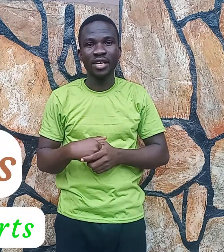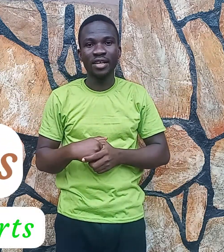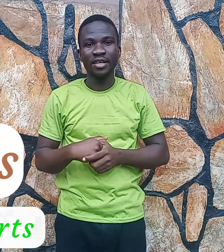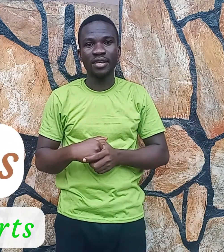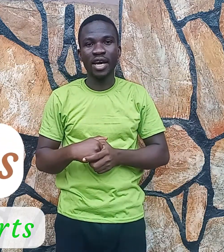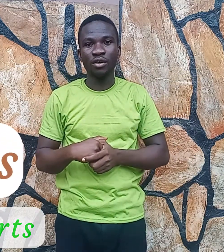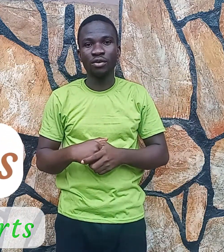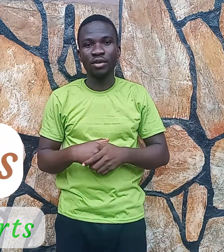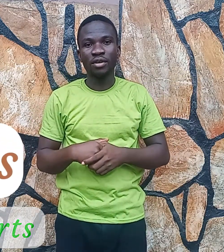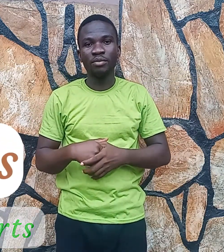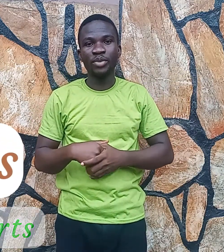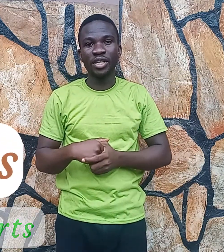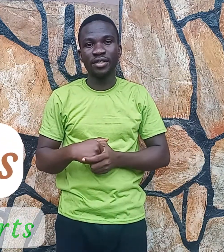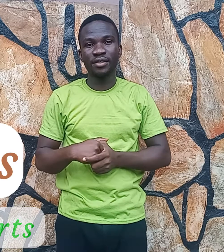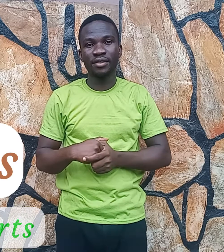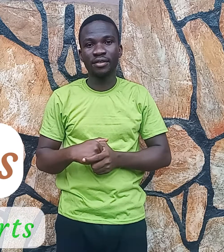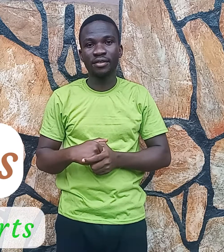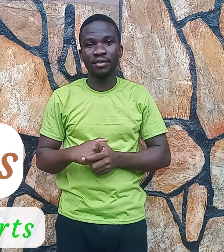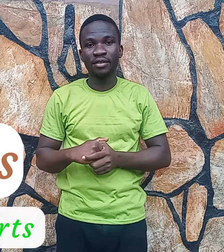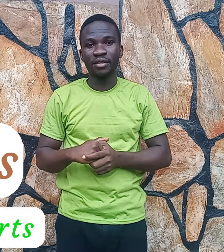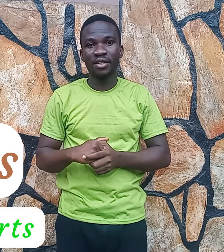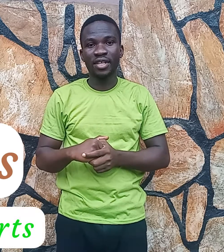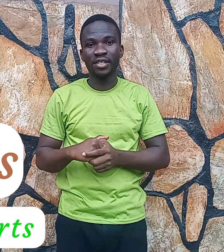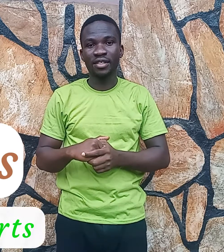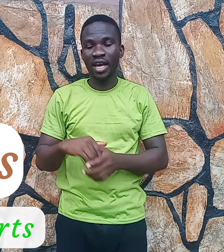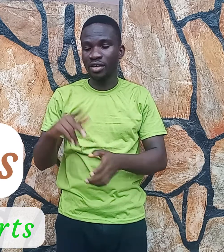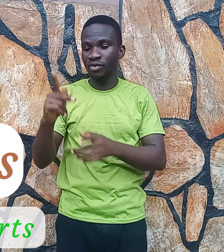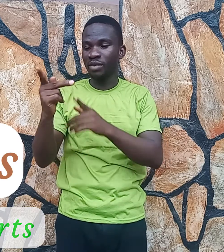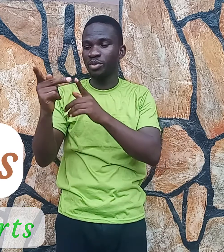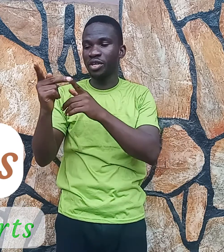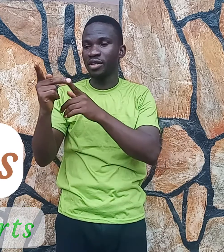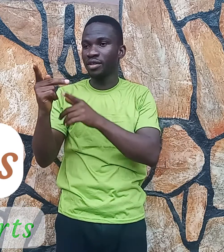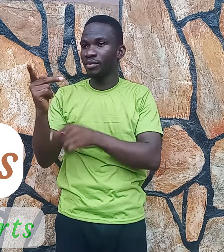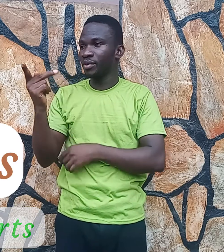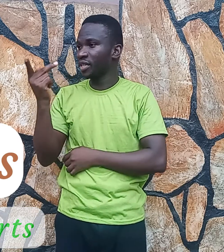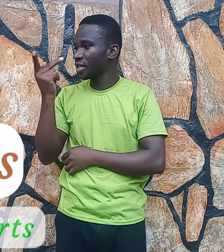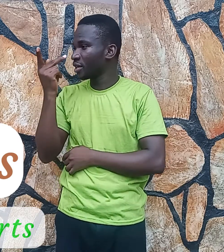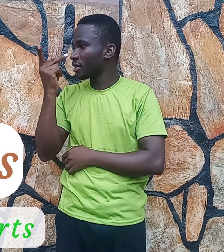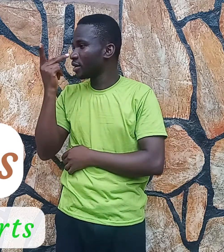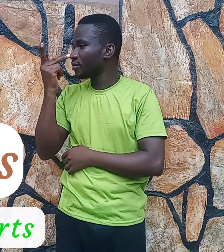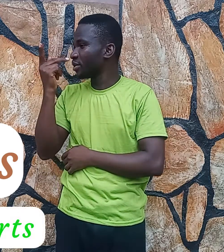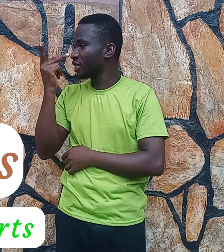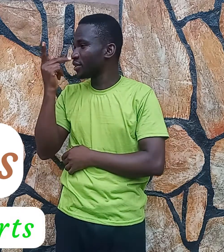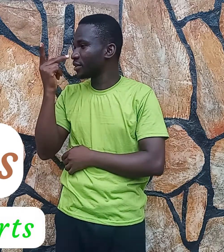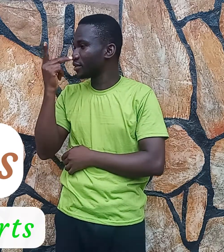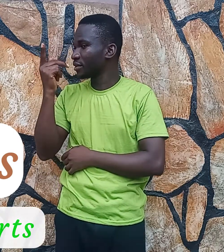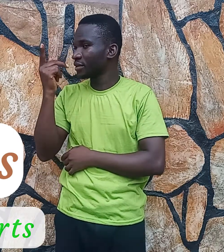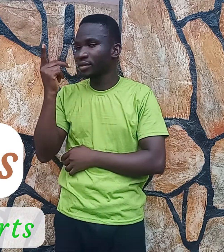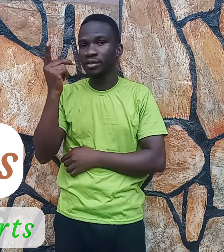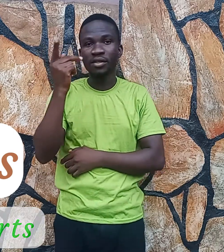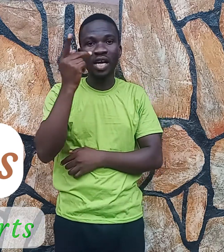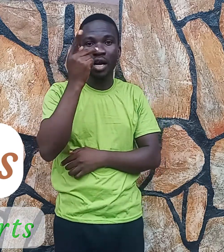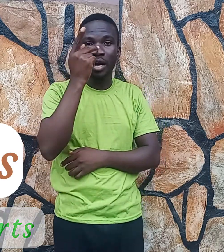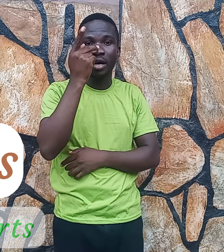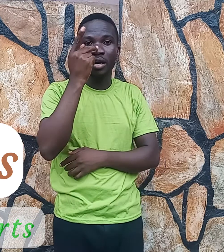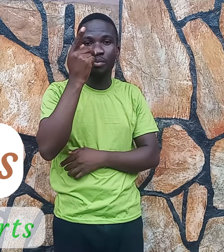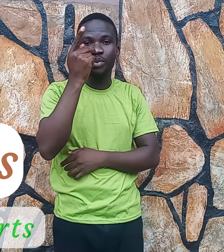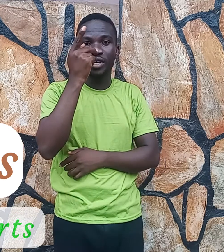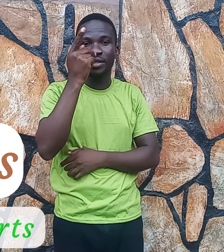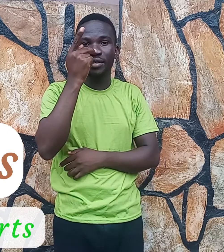Now. Penis. The sign with a P is a penis. Penis. T